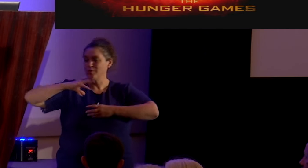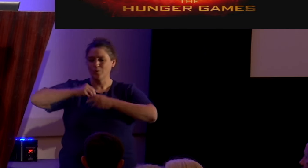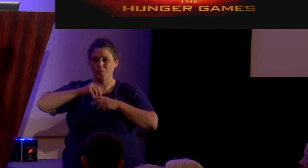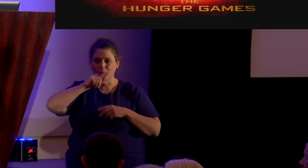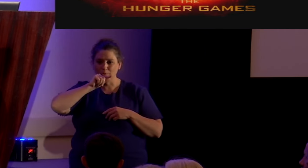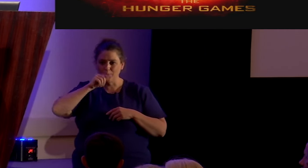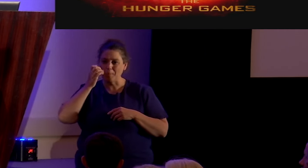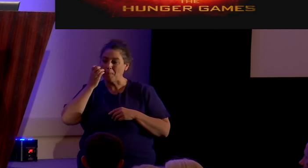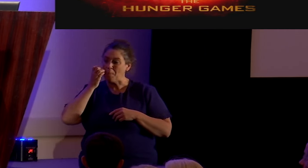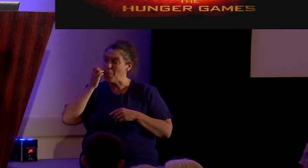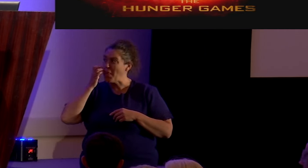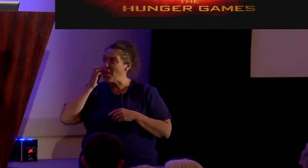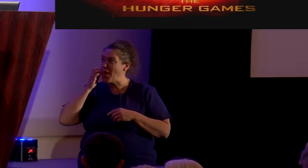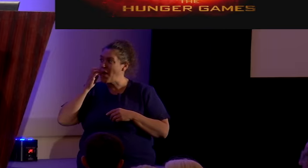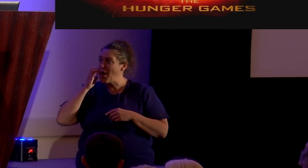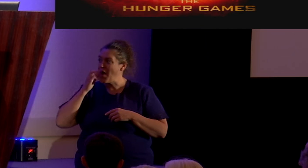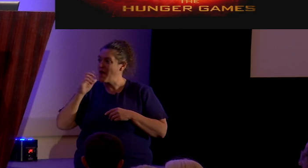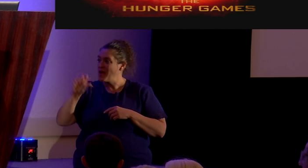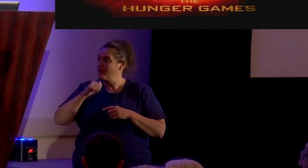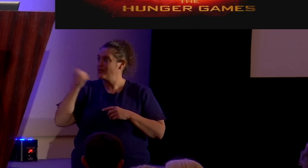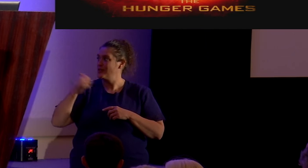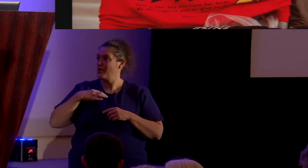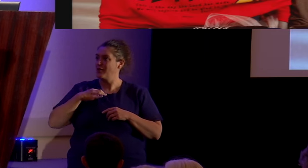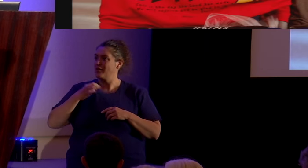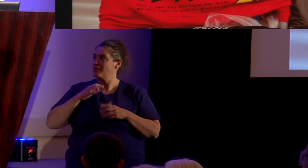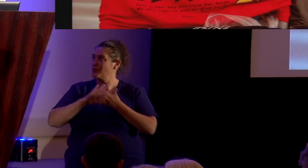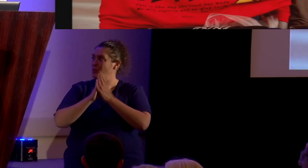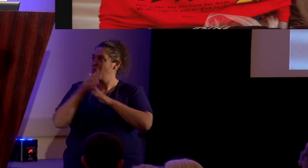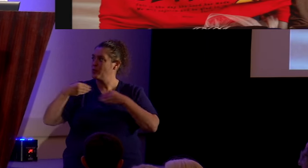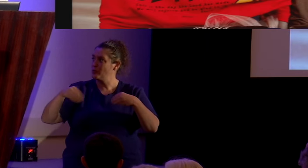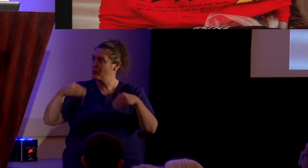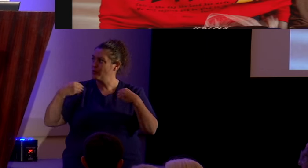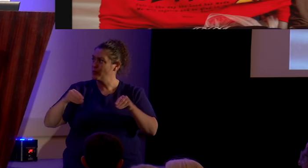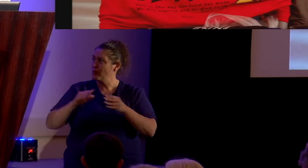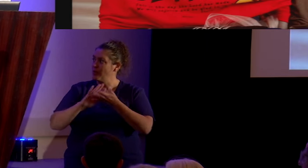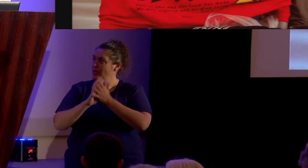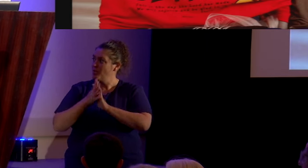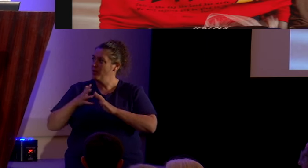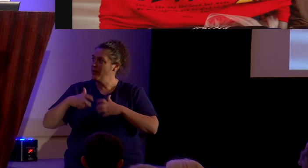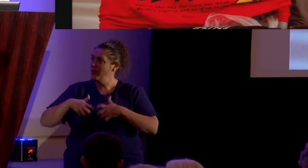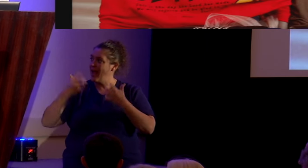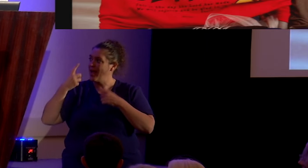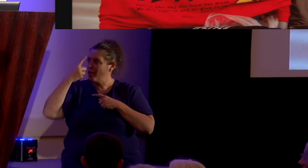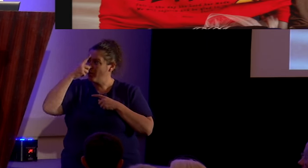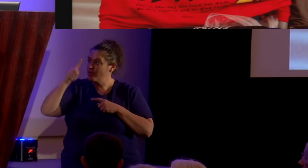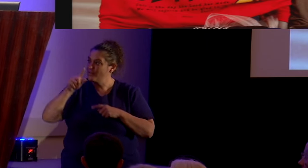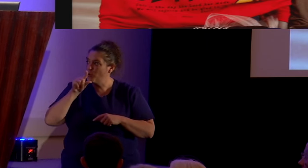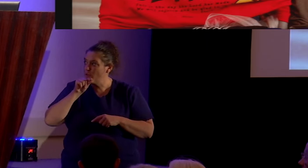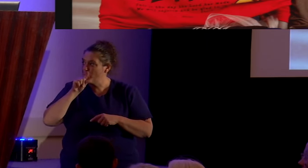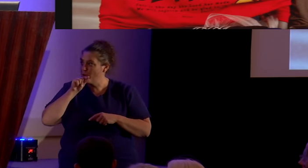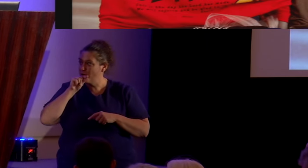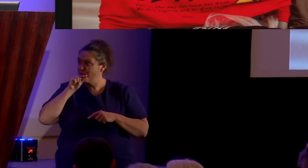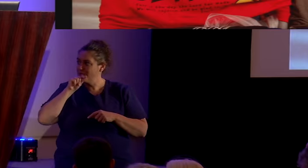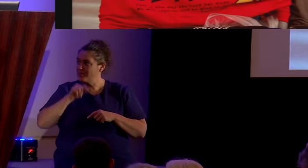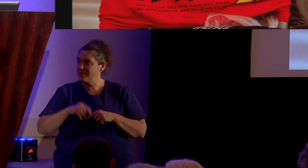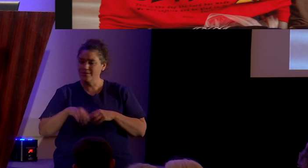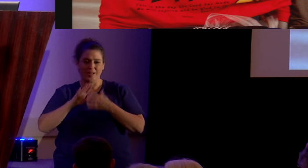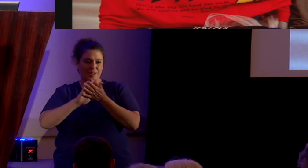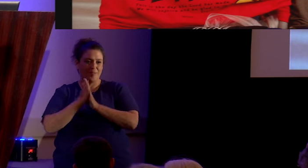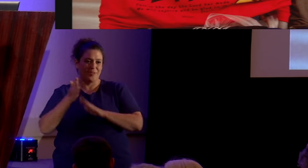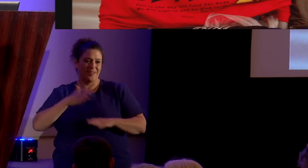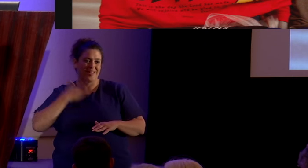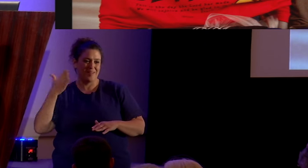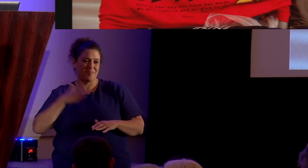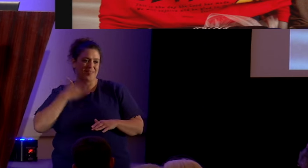right? Here's another Christian t-shirt being sold at retailers. Being angry is for the birds. Be